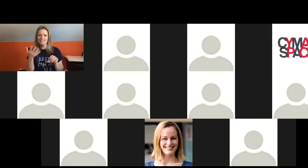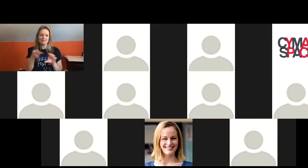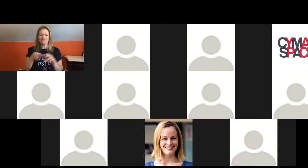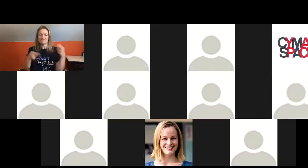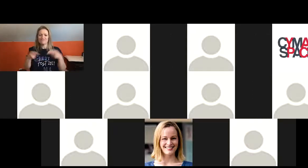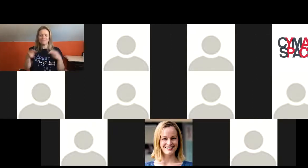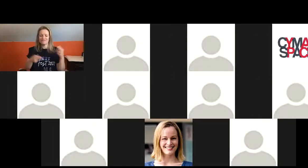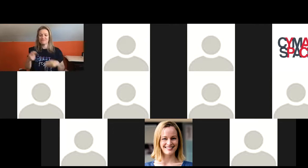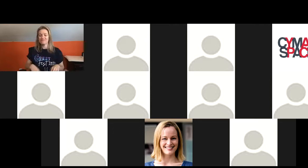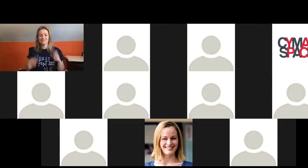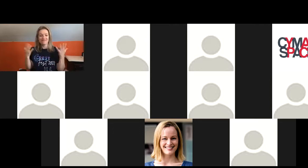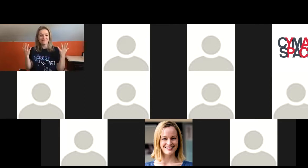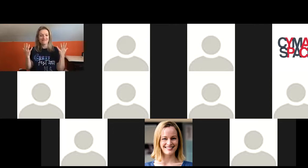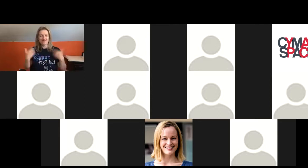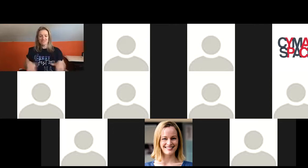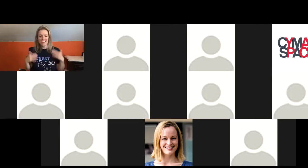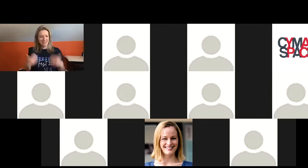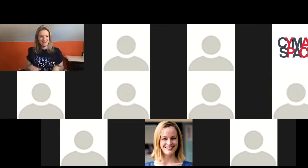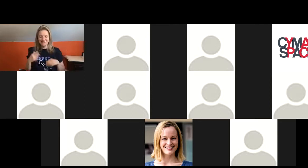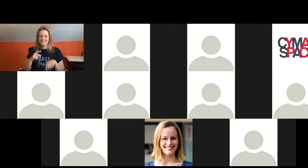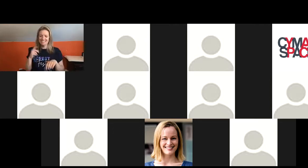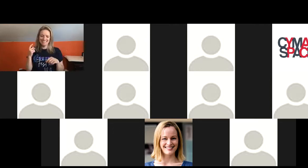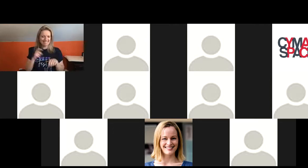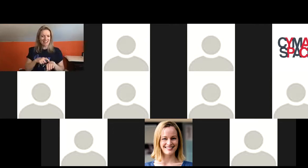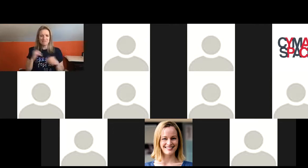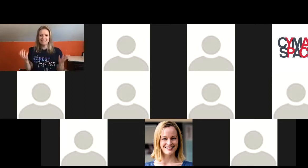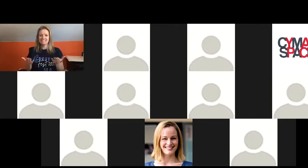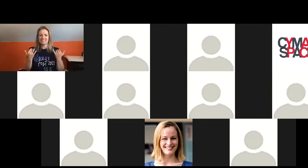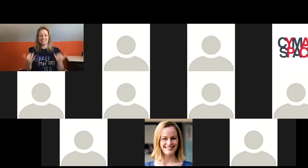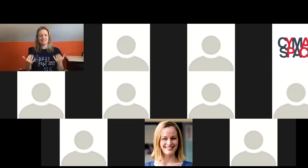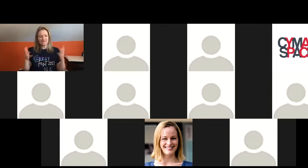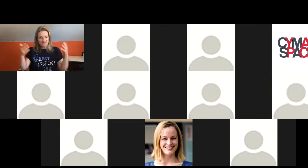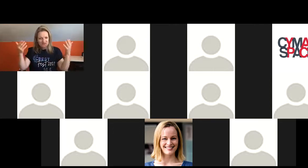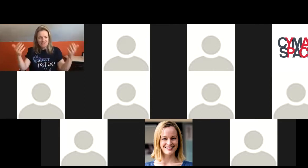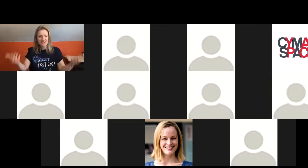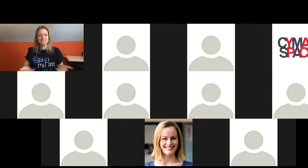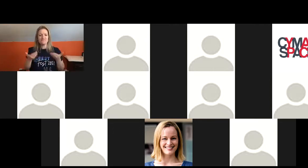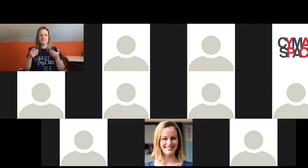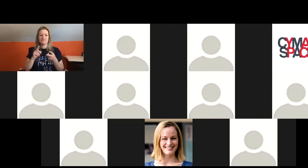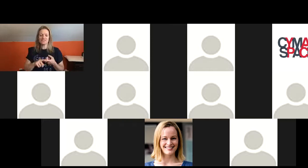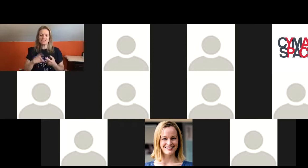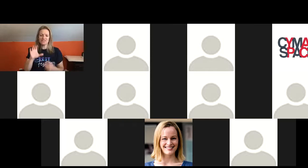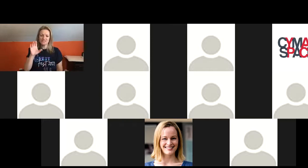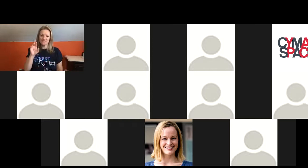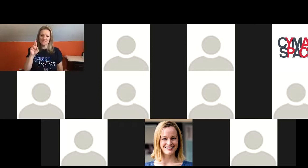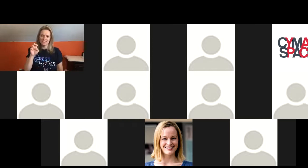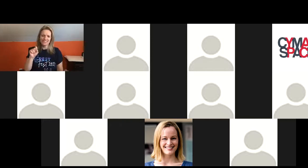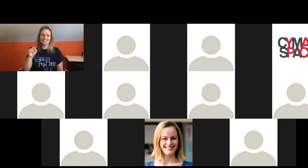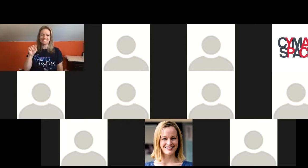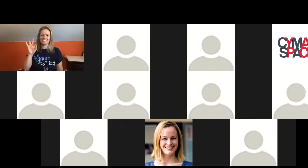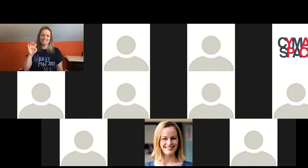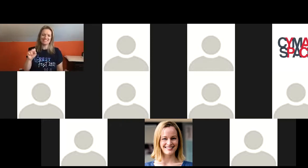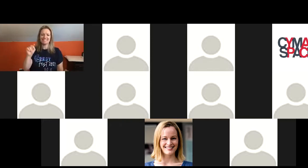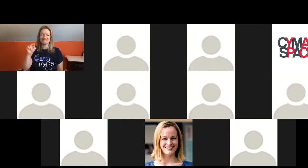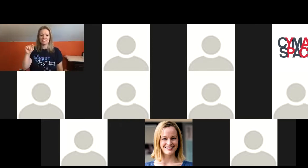hey the official hello hi everyone i've seen our numbers have gotten to the point that we're ready to officially kick things